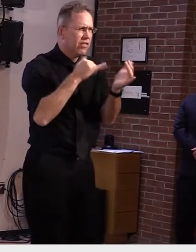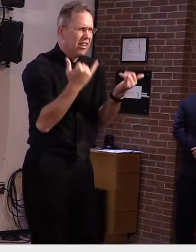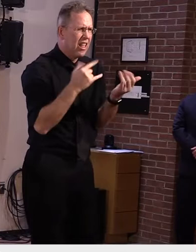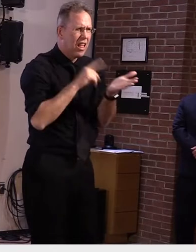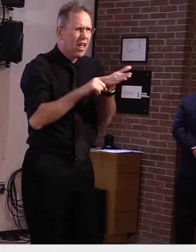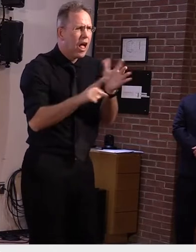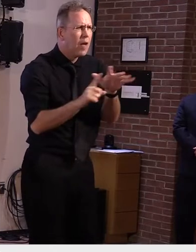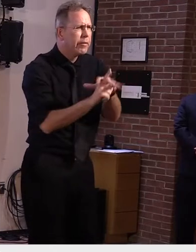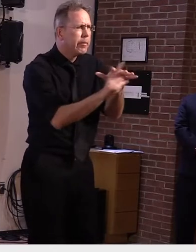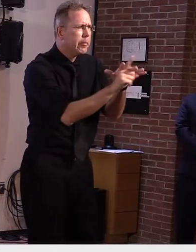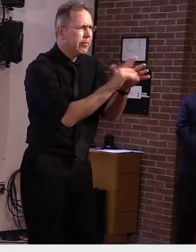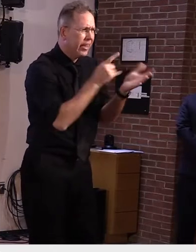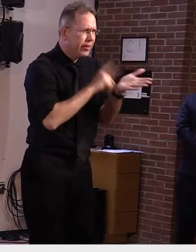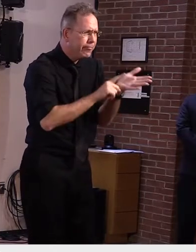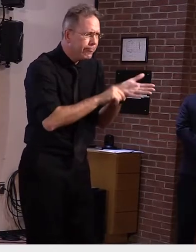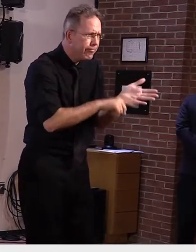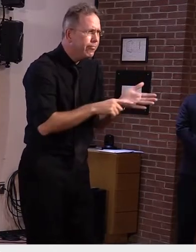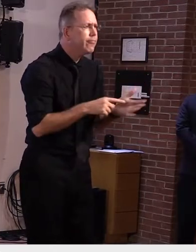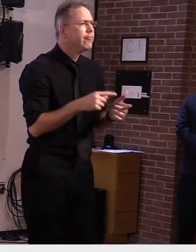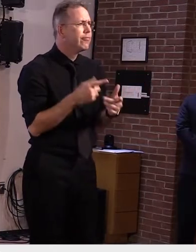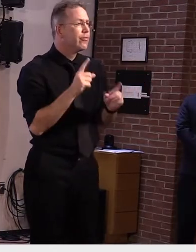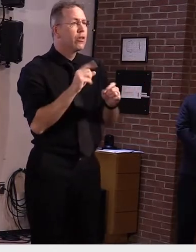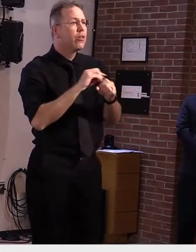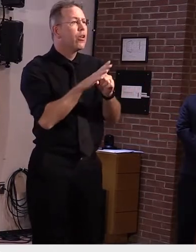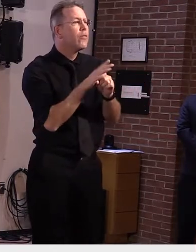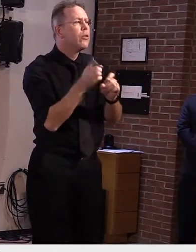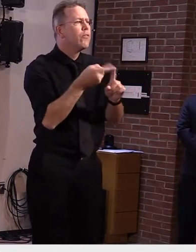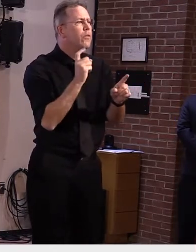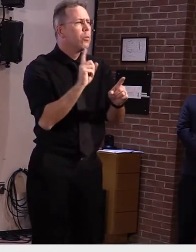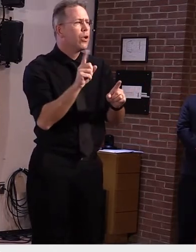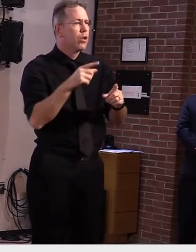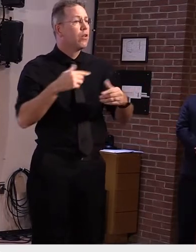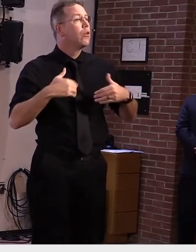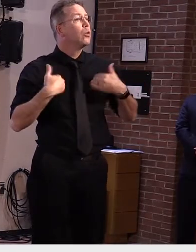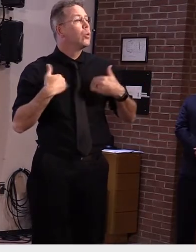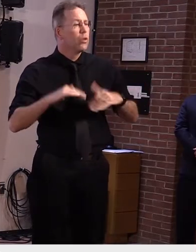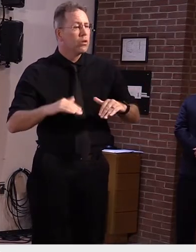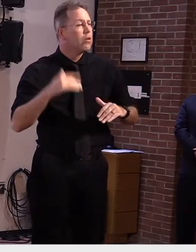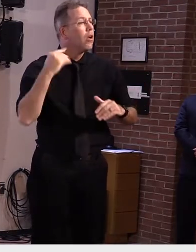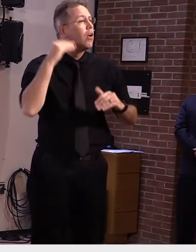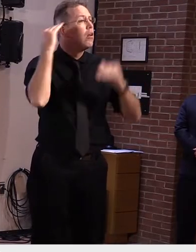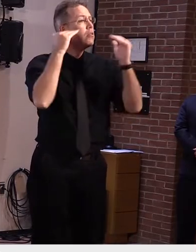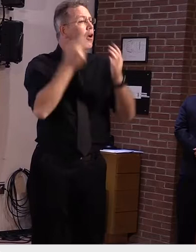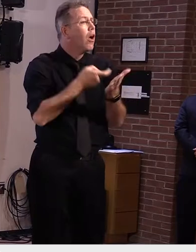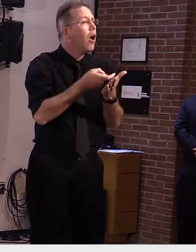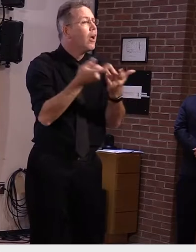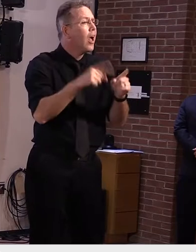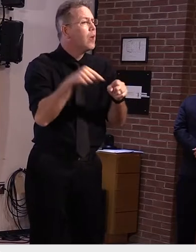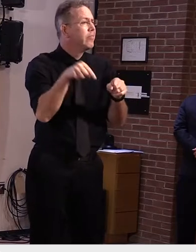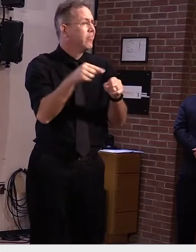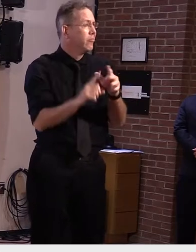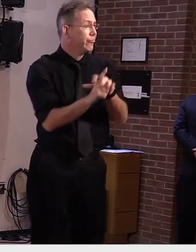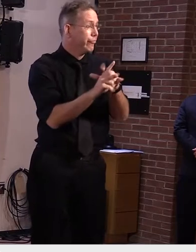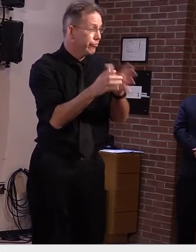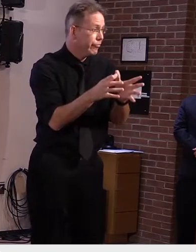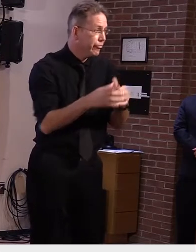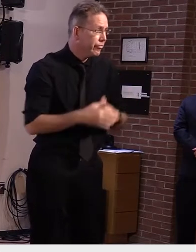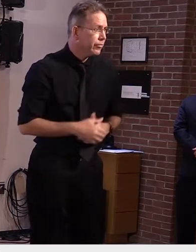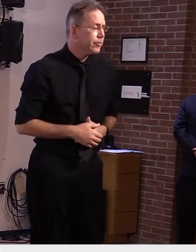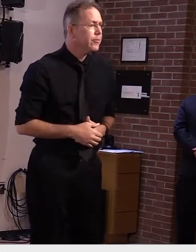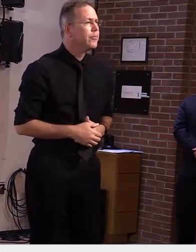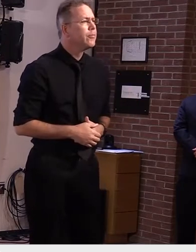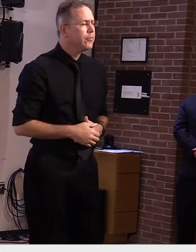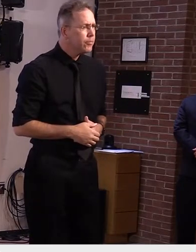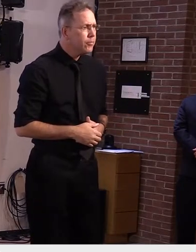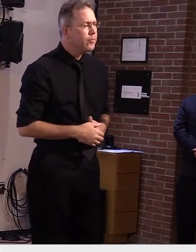COVID-19 cases among members of a youth and adult recreational hockey and broomball teams in central Vermont. And the